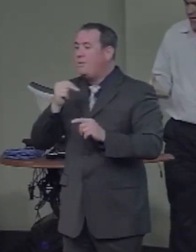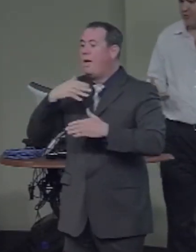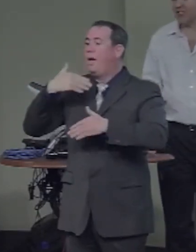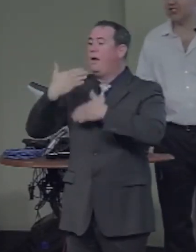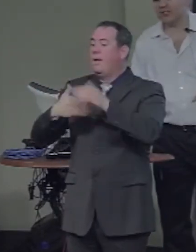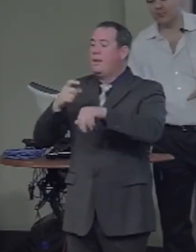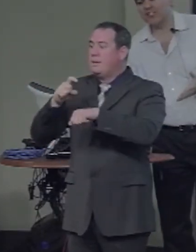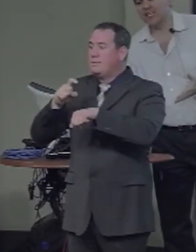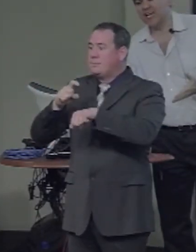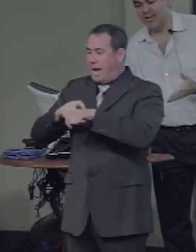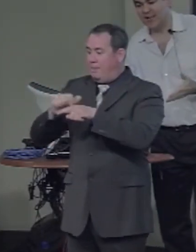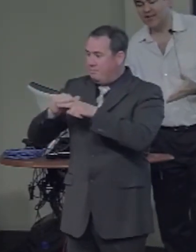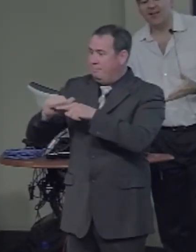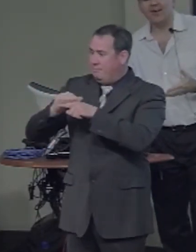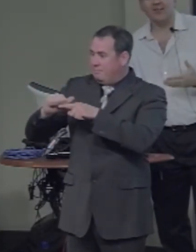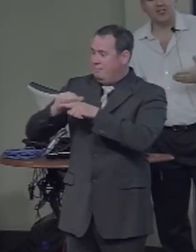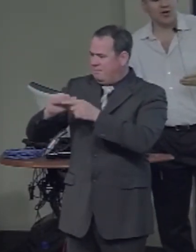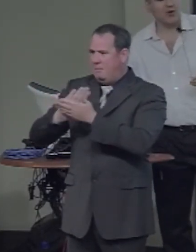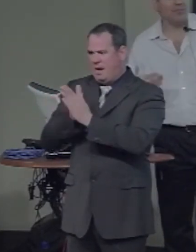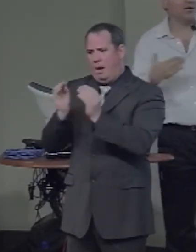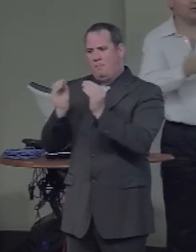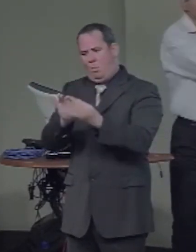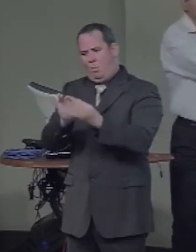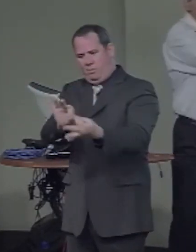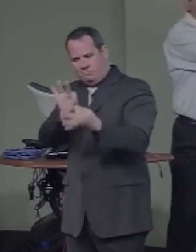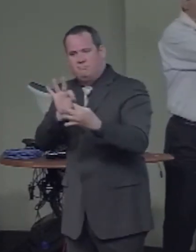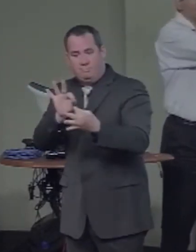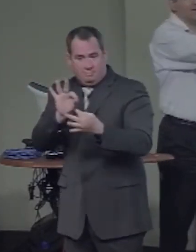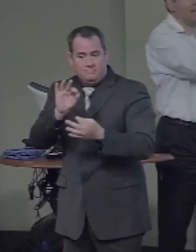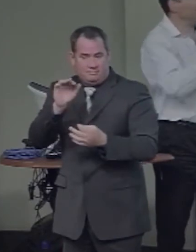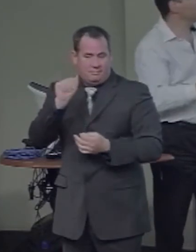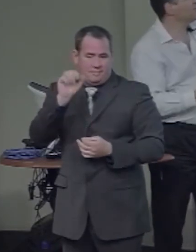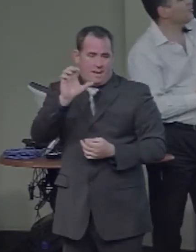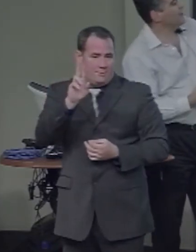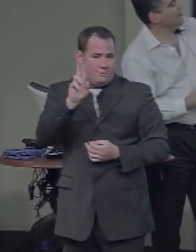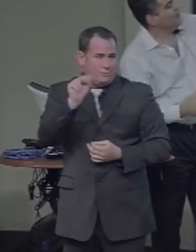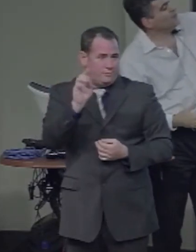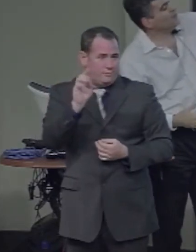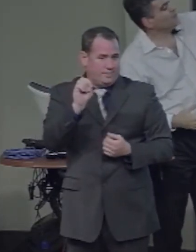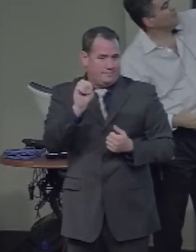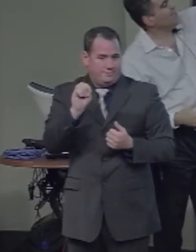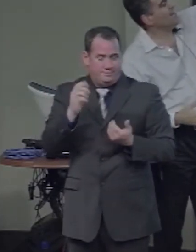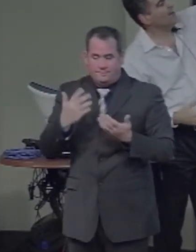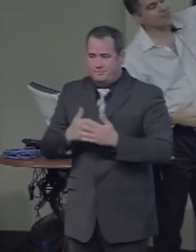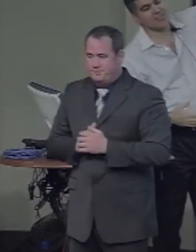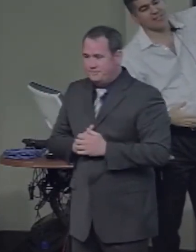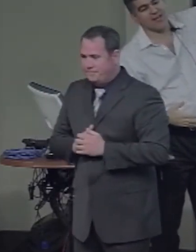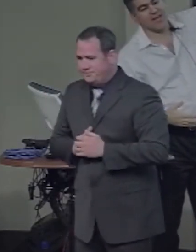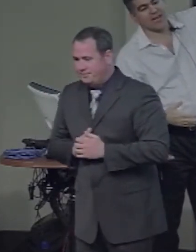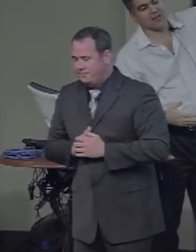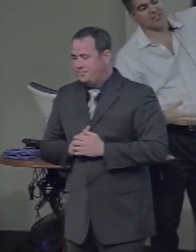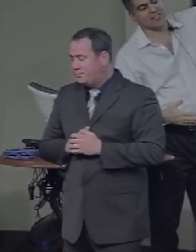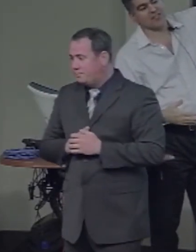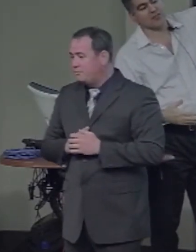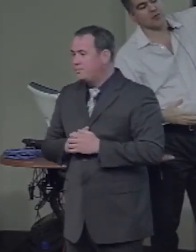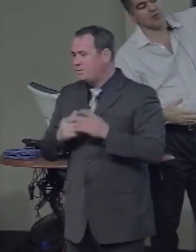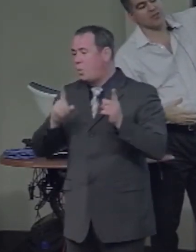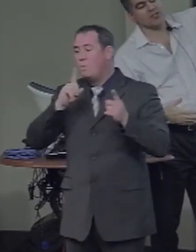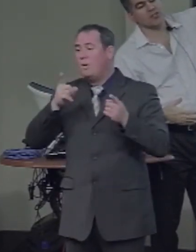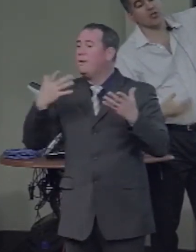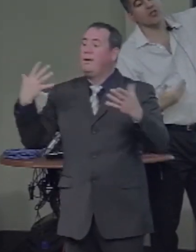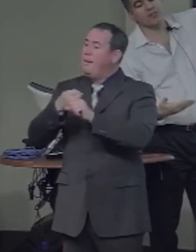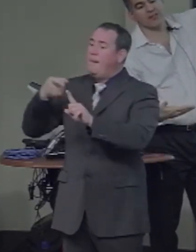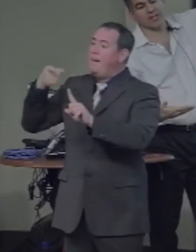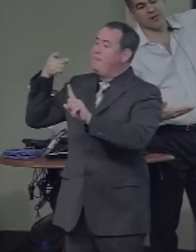looking at acquisition per se, and so I'm not going to make a big story. One reason the houses accuracy is